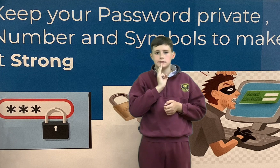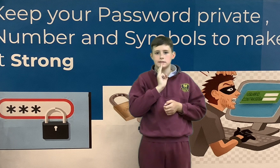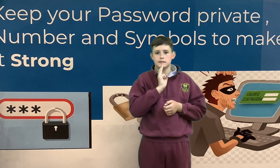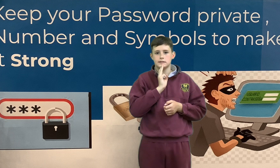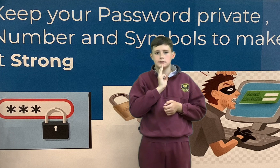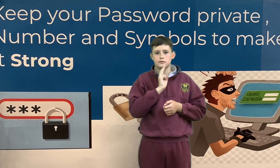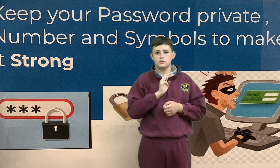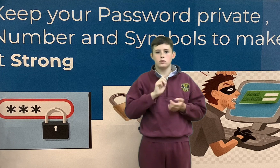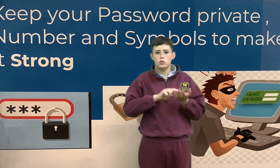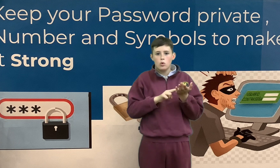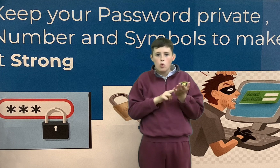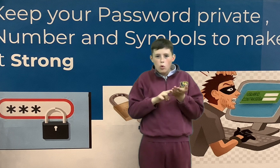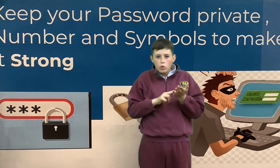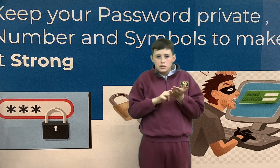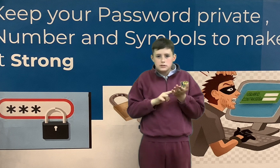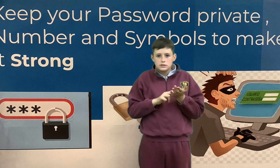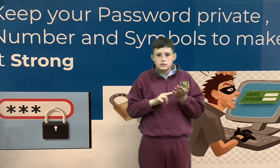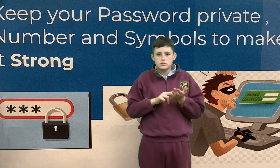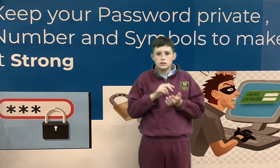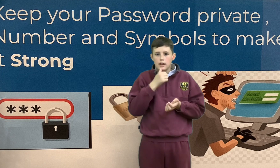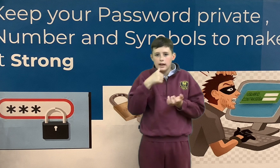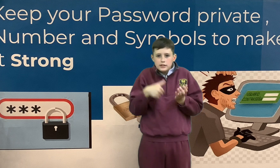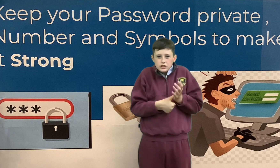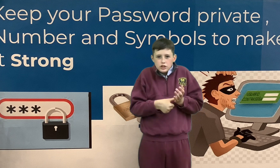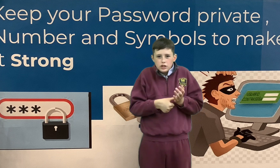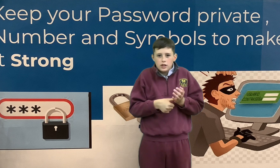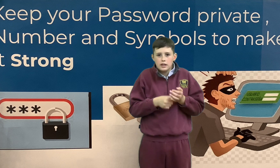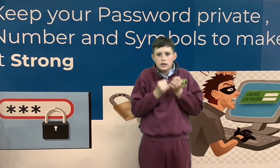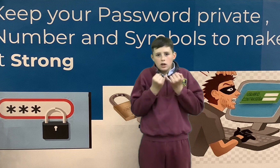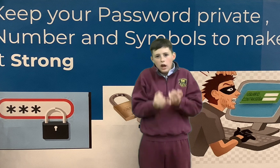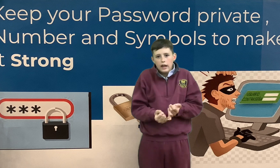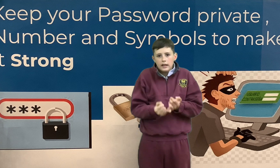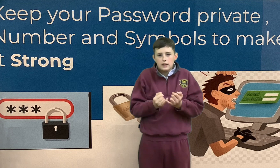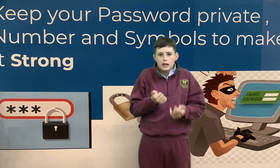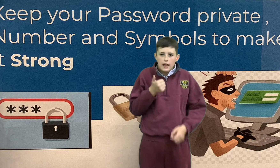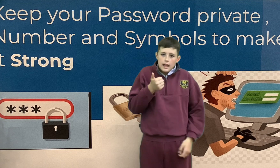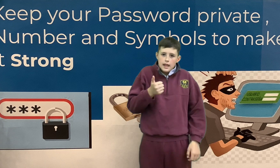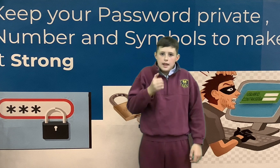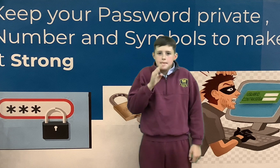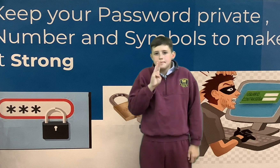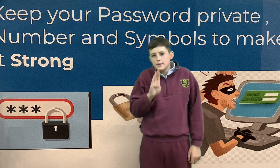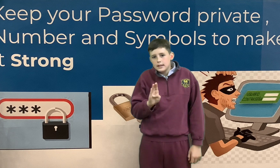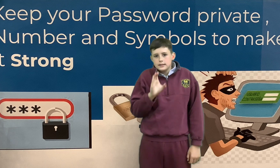Use letter like ABC.